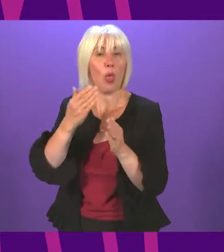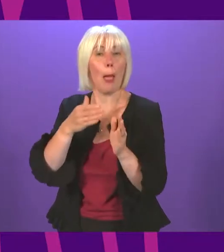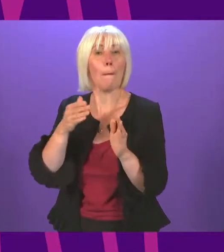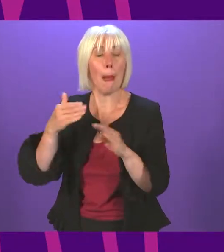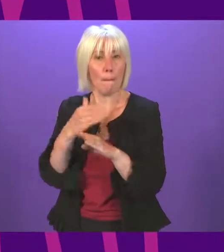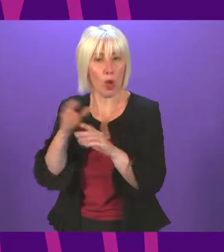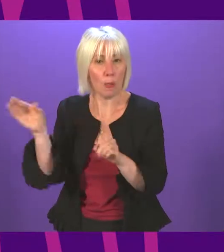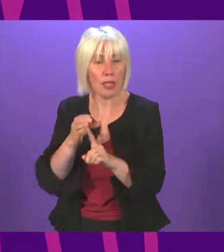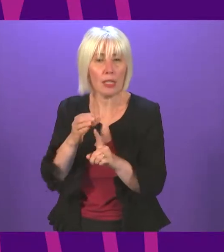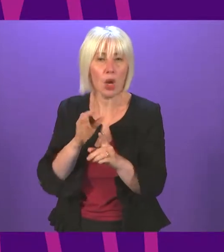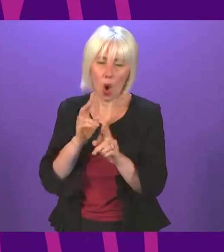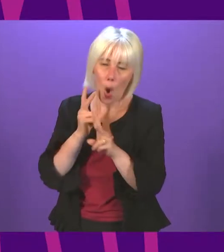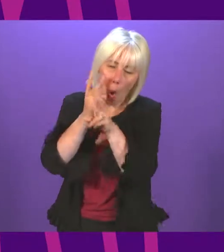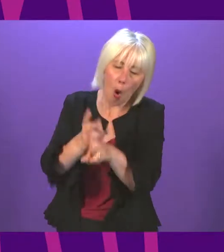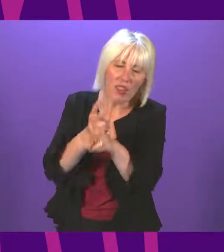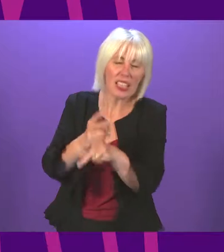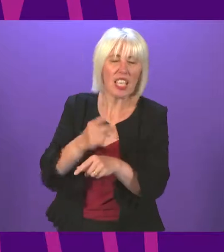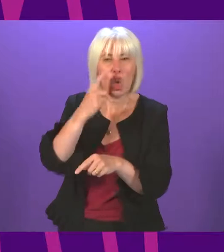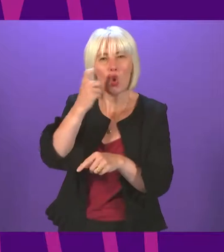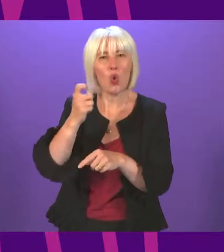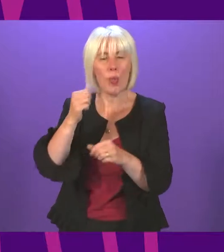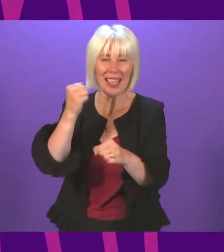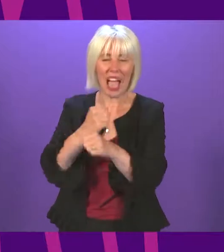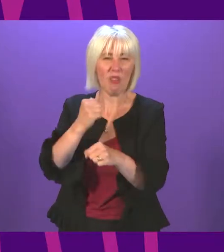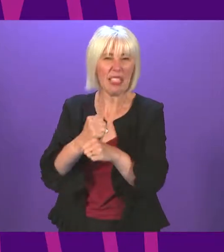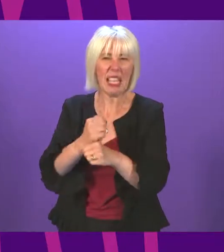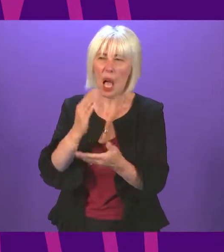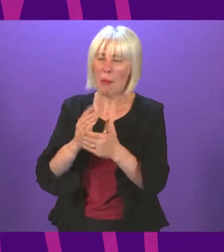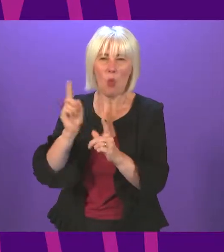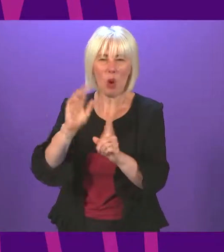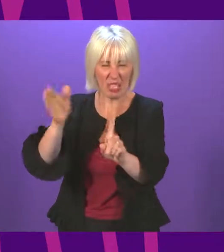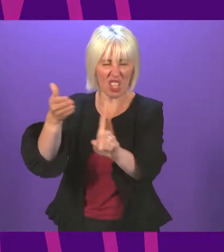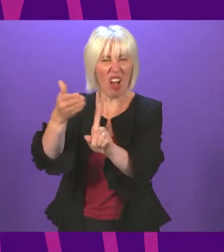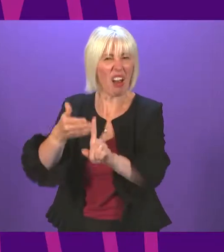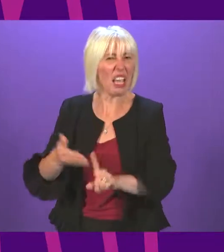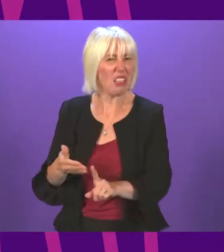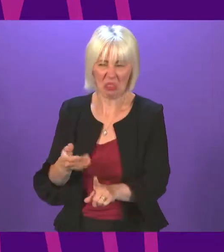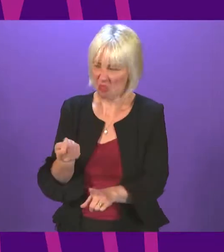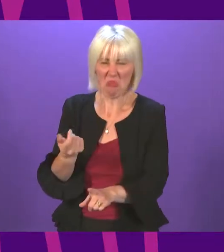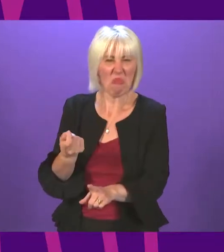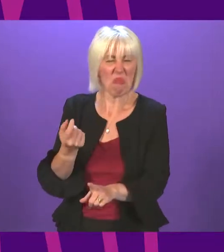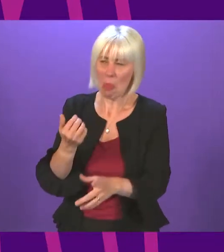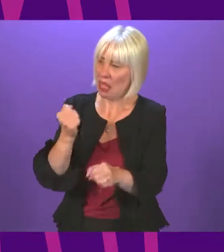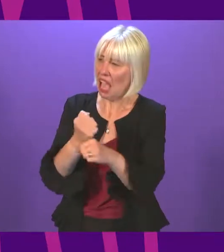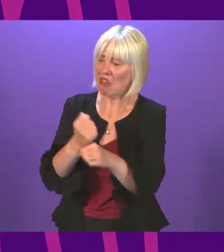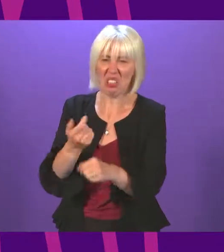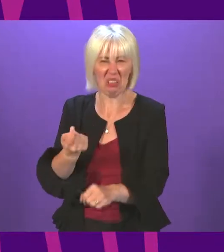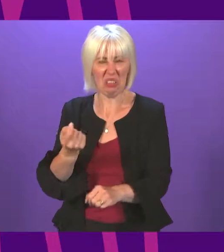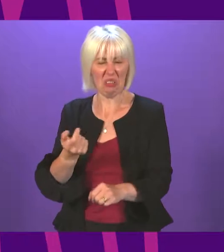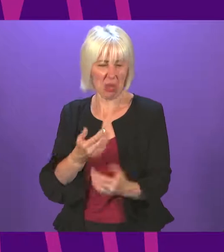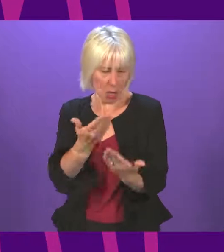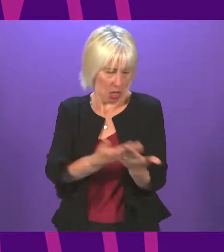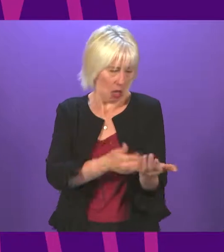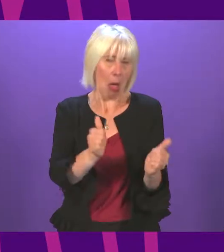person's guarantee that has no targets or meaningful measures of success and won't actually give the guarantee that it claims on paper.